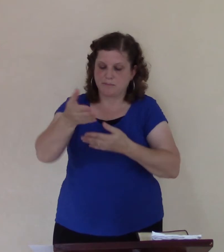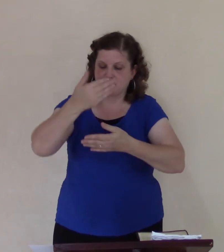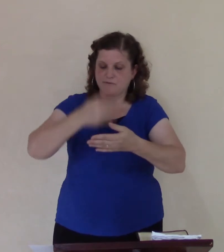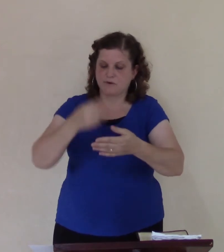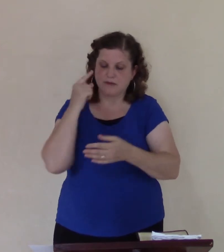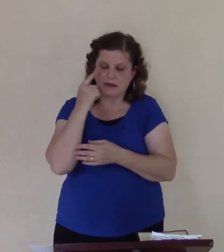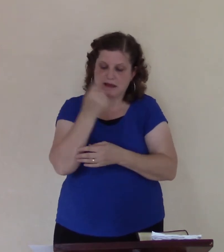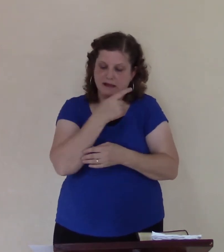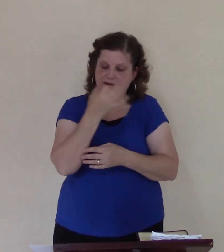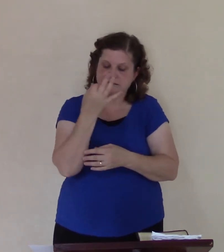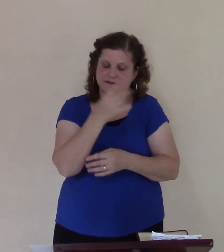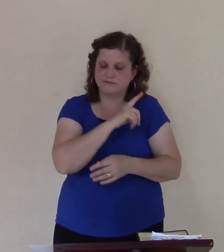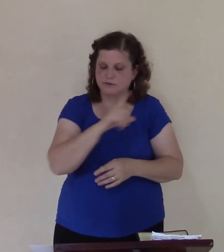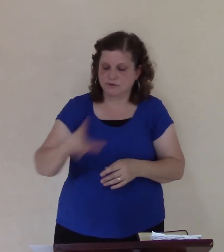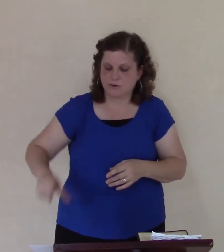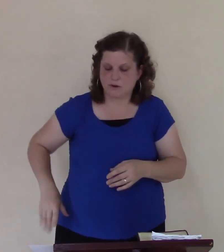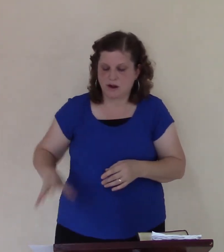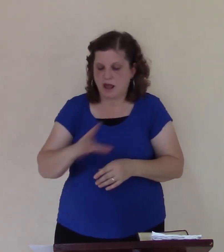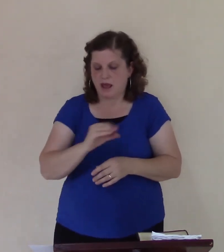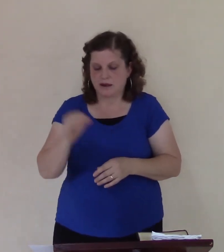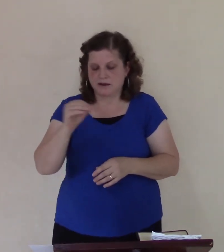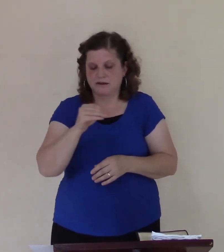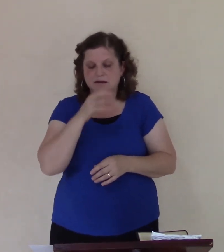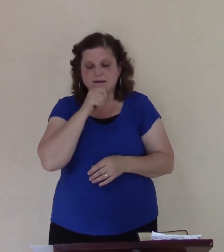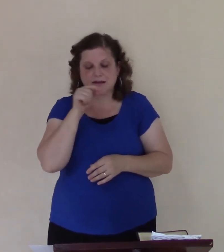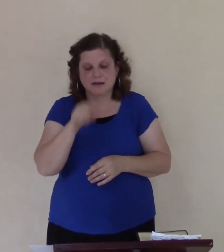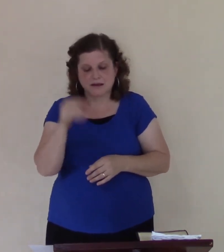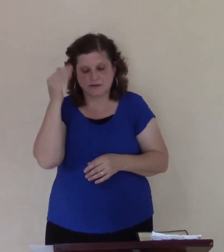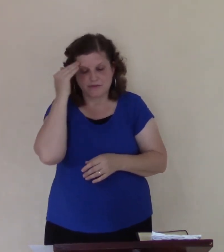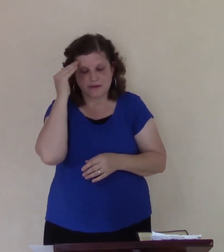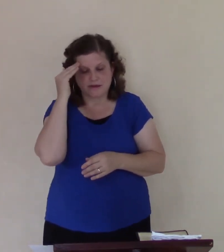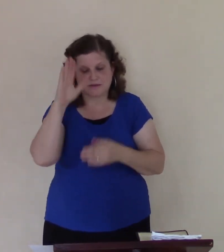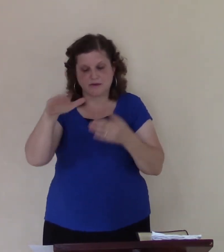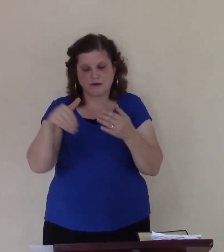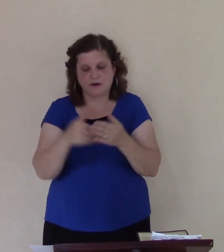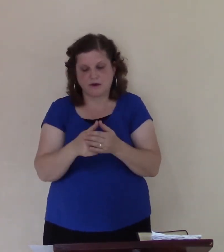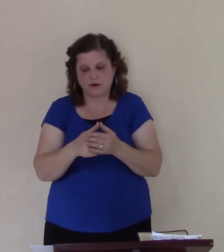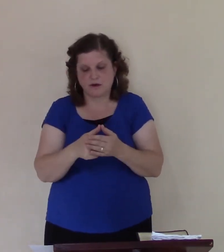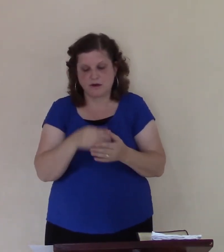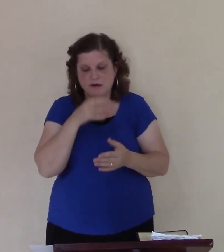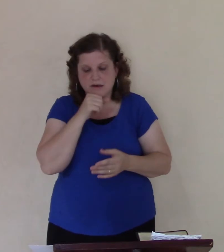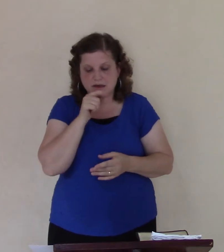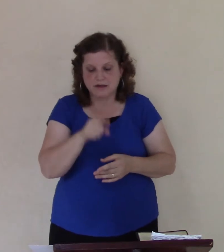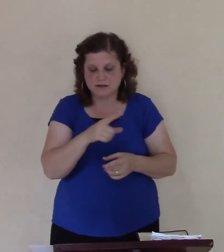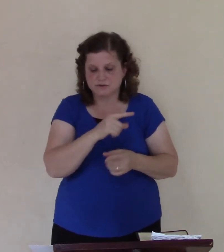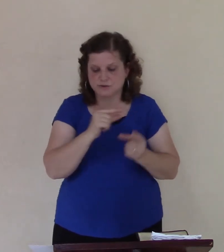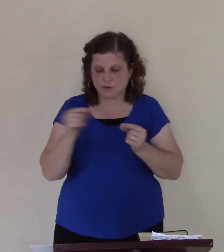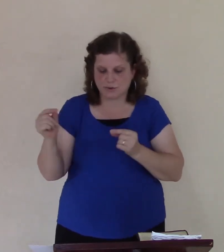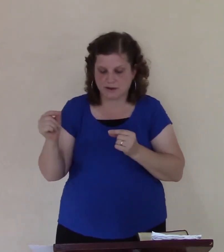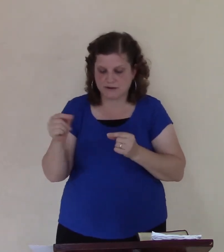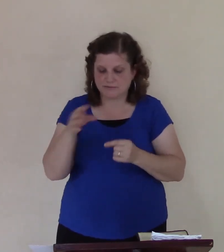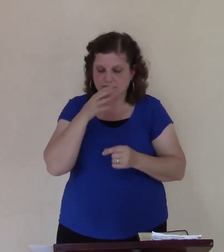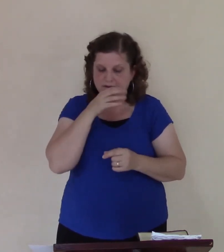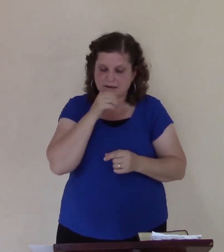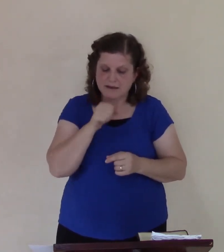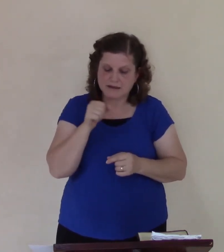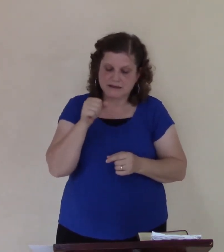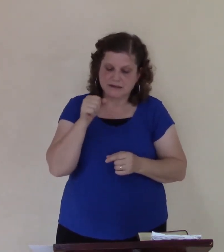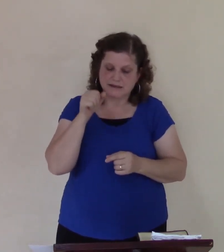mothers. His own iniquity shall take the wicked himself, and he shall be fallen with the words, the words of the